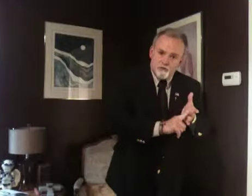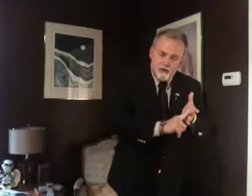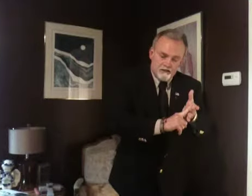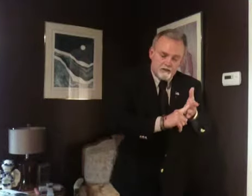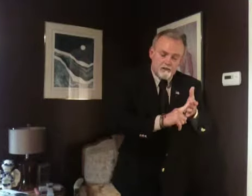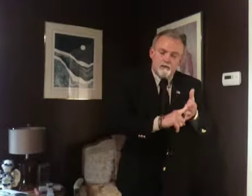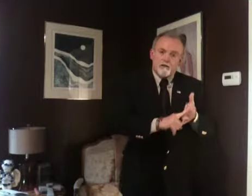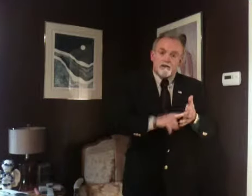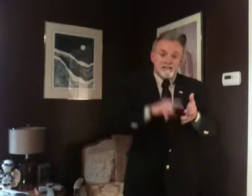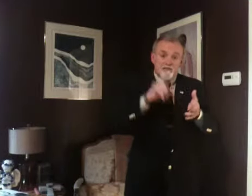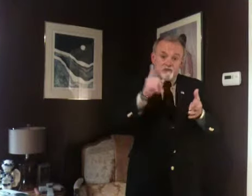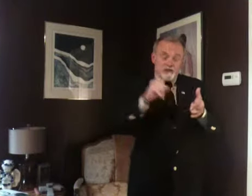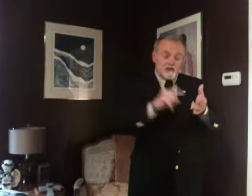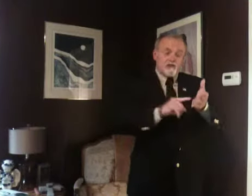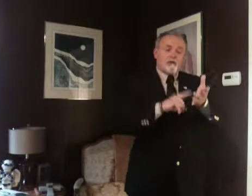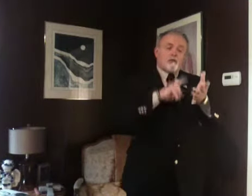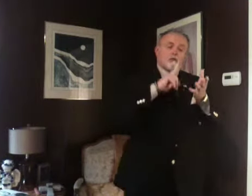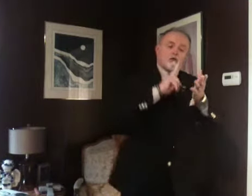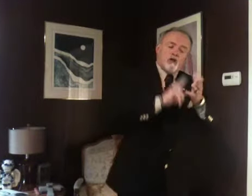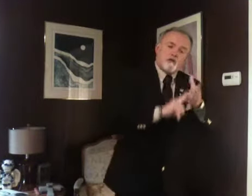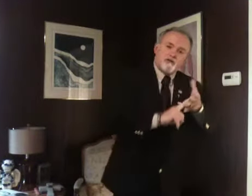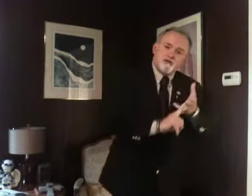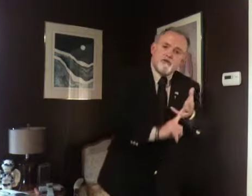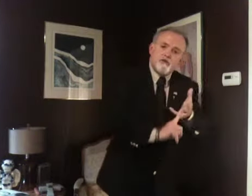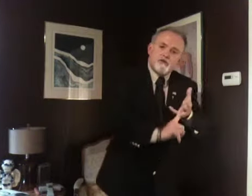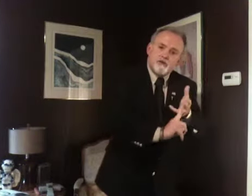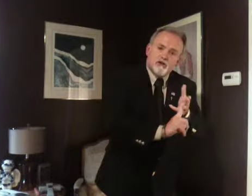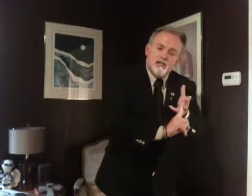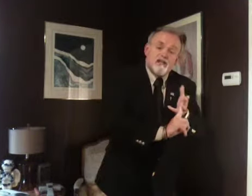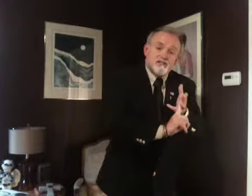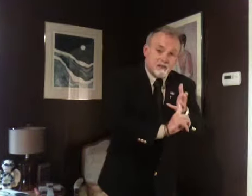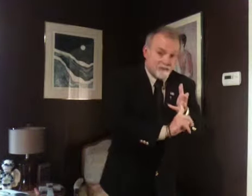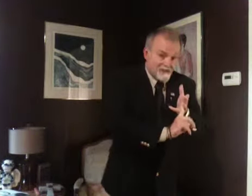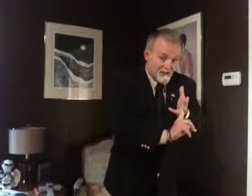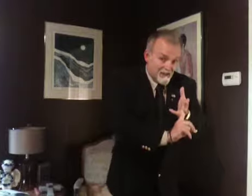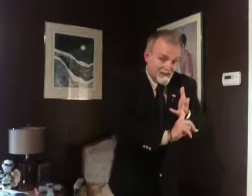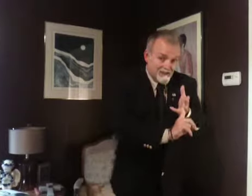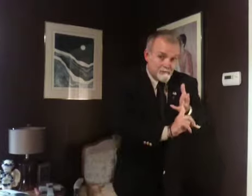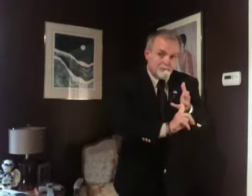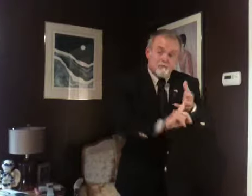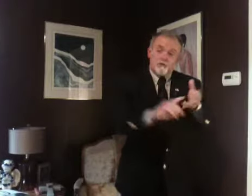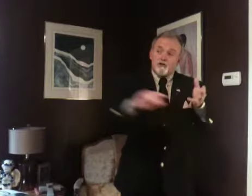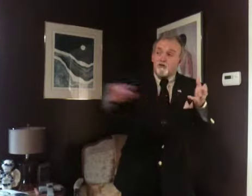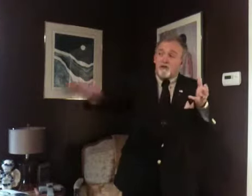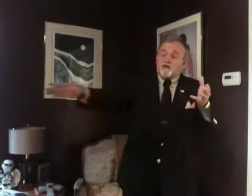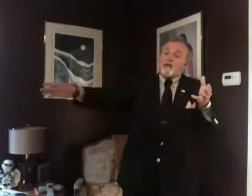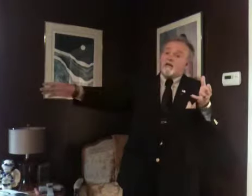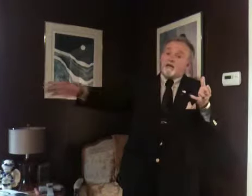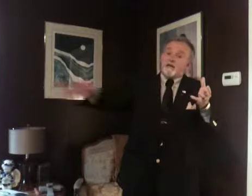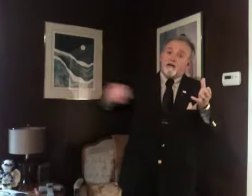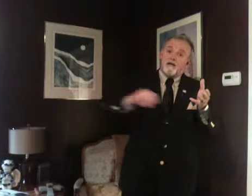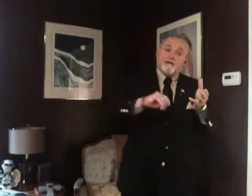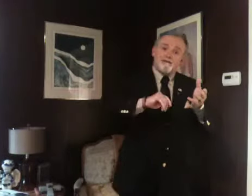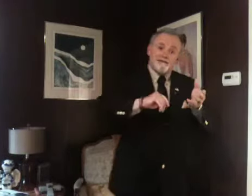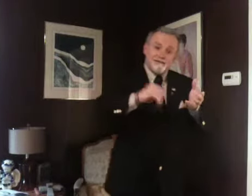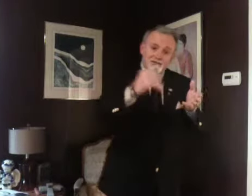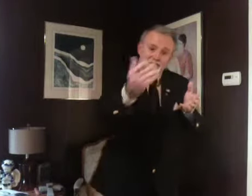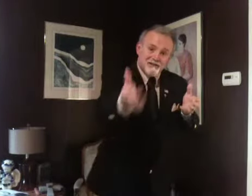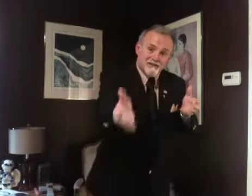to drink. That's a vision. We know that you're going to need to get something to eat, because you haven't ate all night, so you're to to get